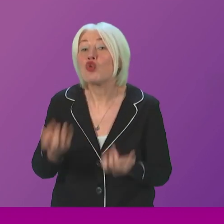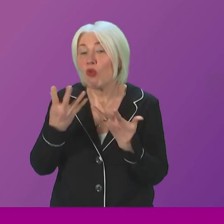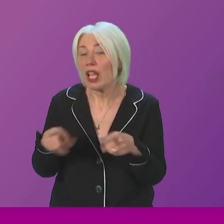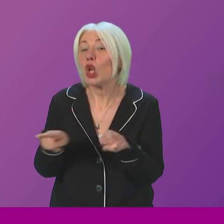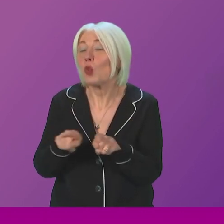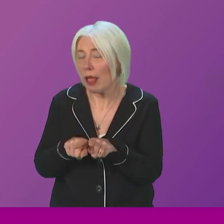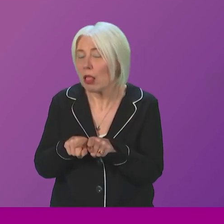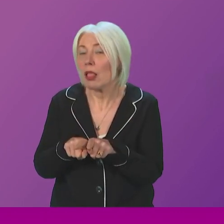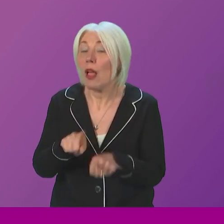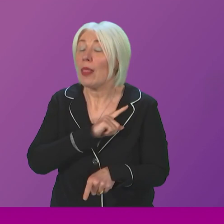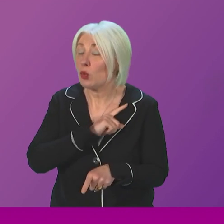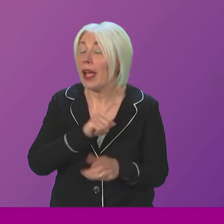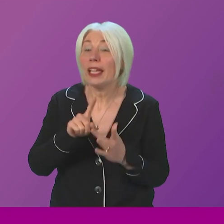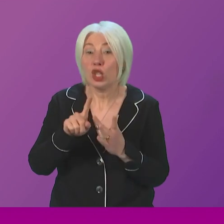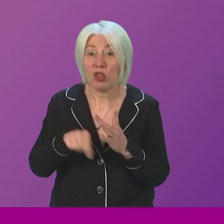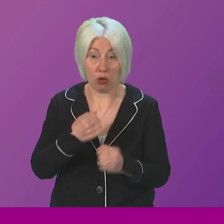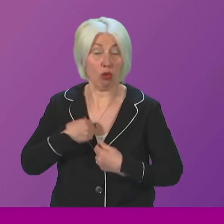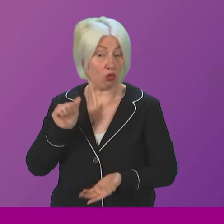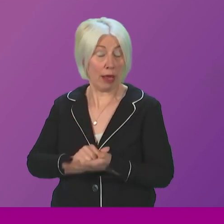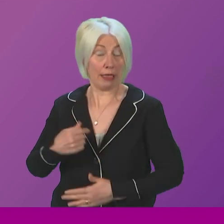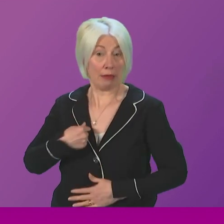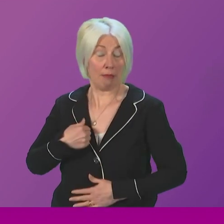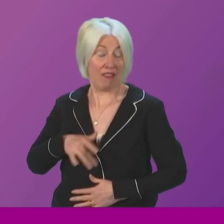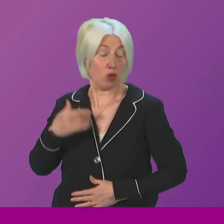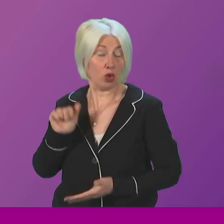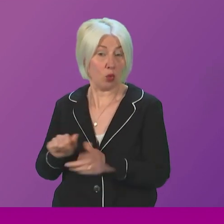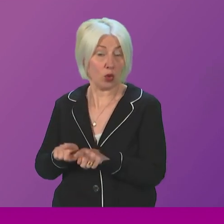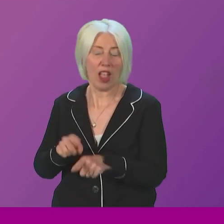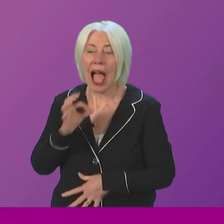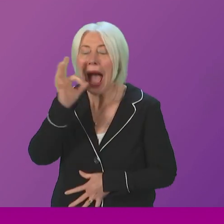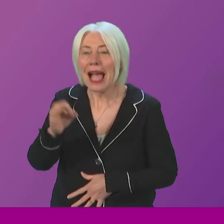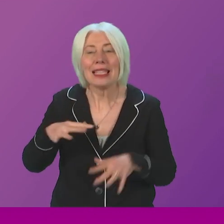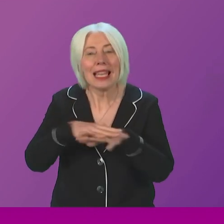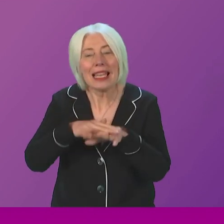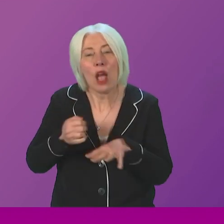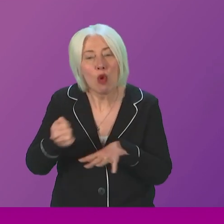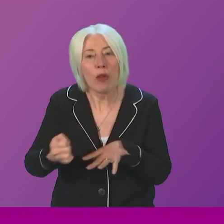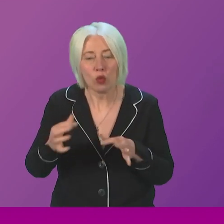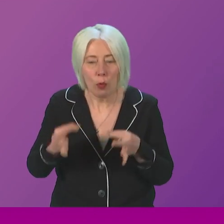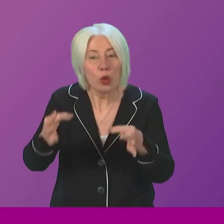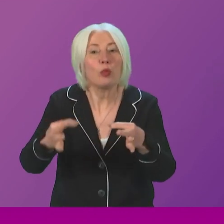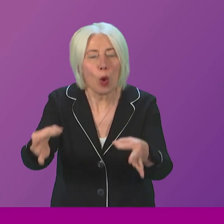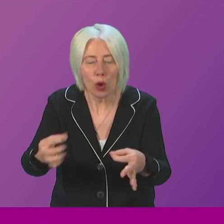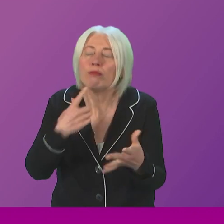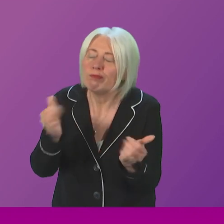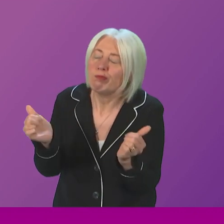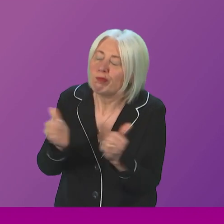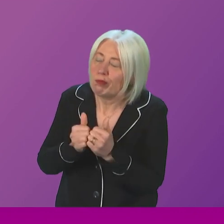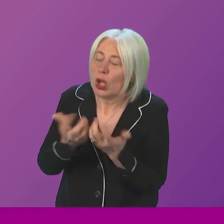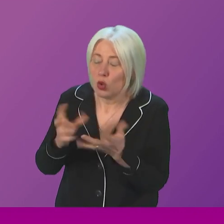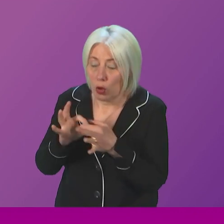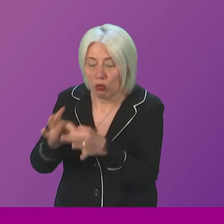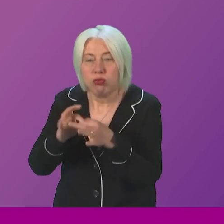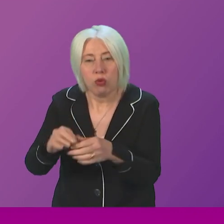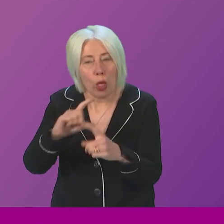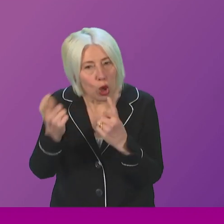at the time. And therefore she rightly, in my view, asked Network Rail to postpone the works which they agreed to, to give time to engage with the communities